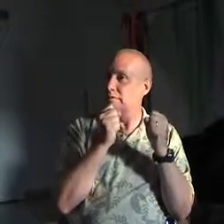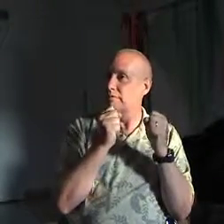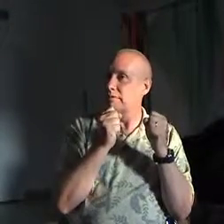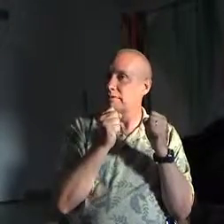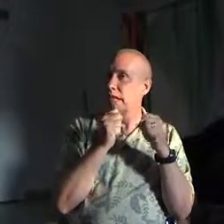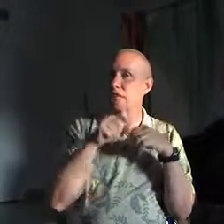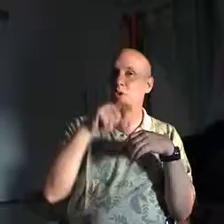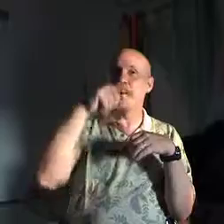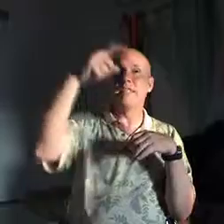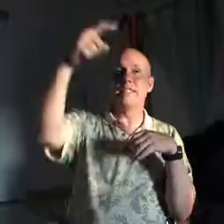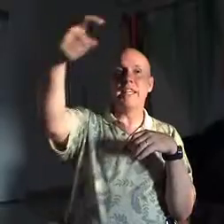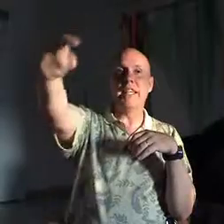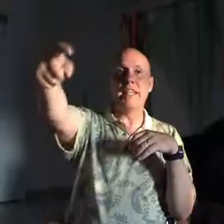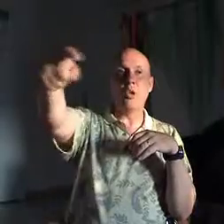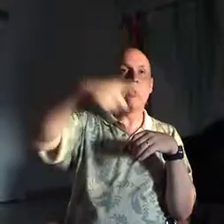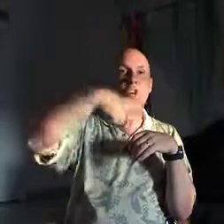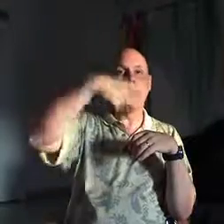mind, And try to see it in the world,